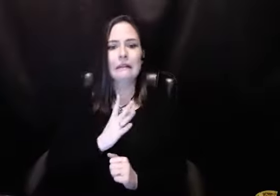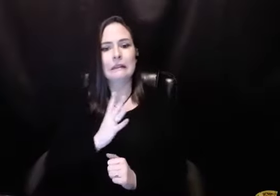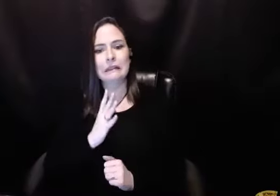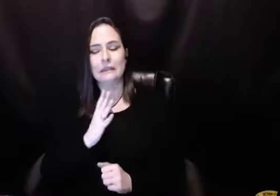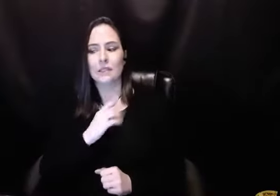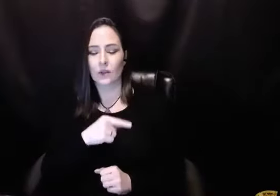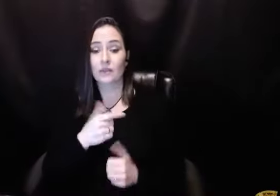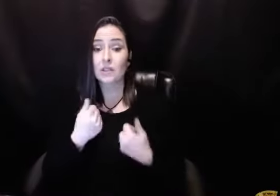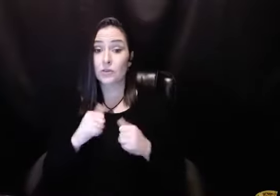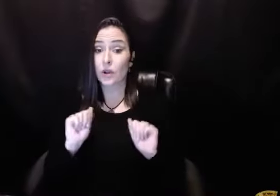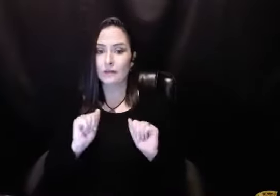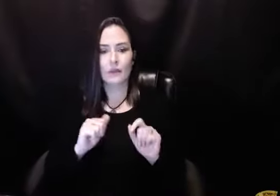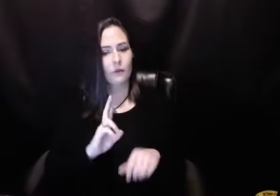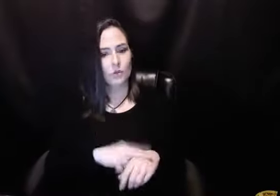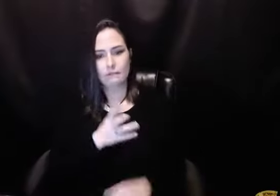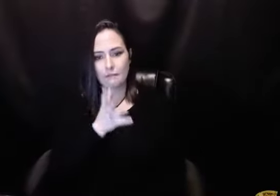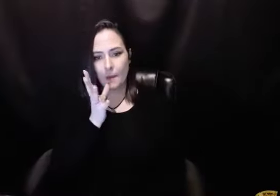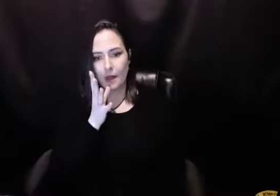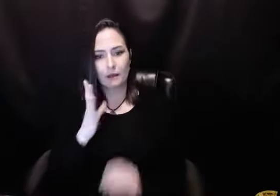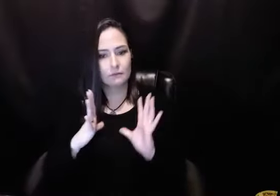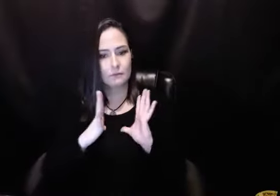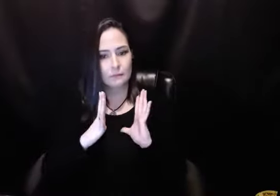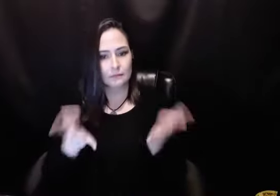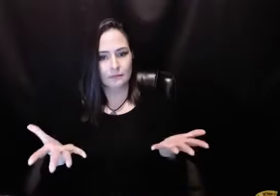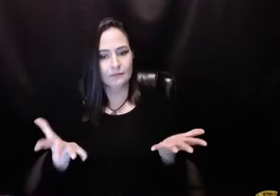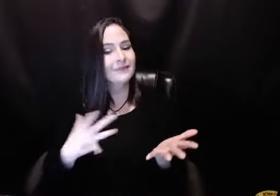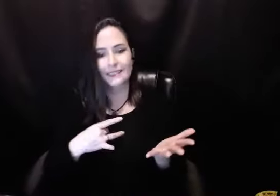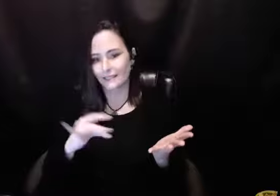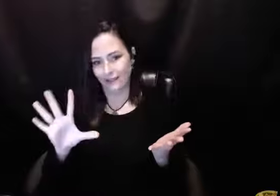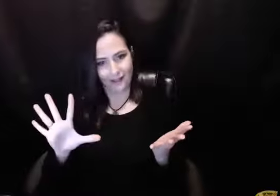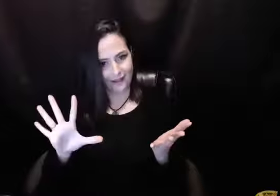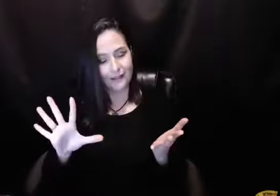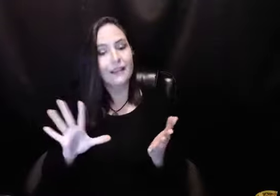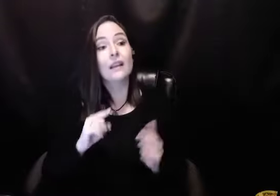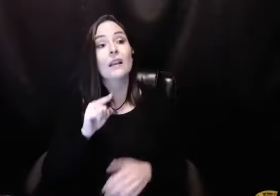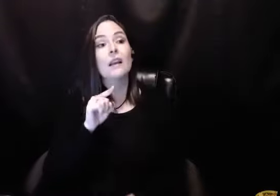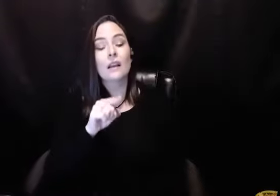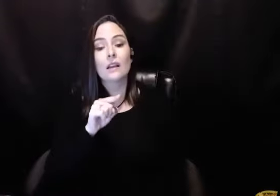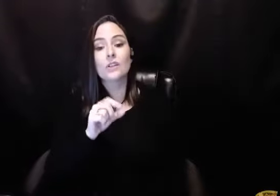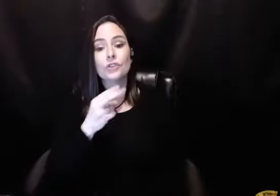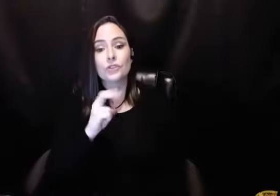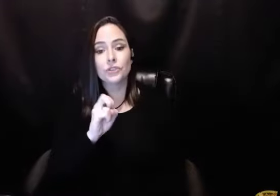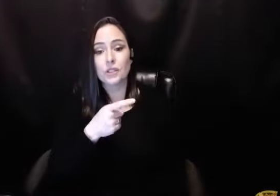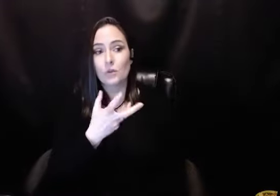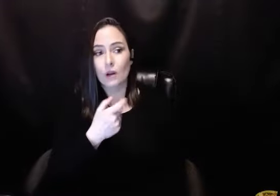And he said, okay. And so he did. And, of course, mama did not like that at all.